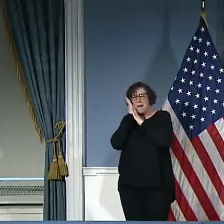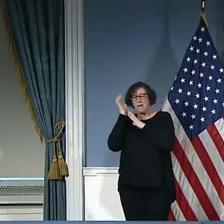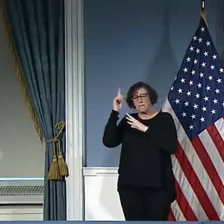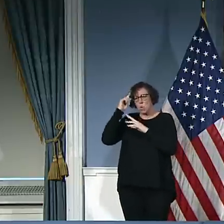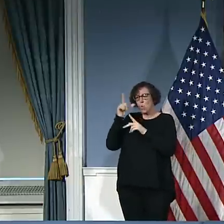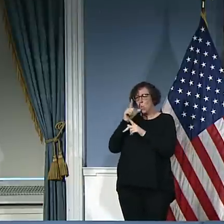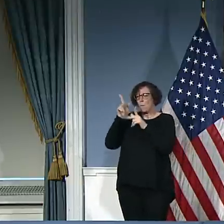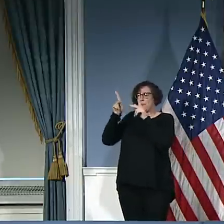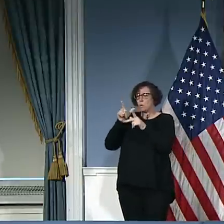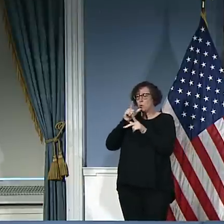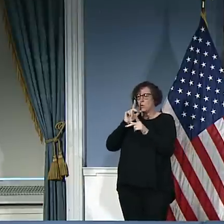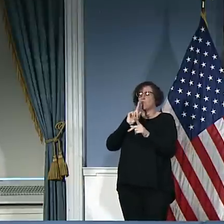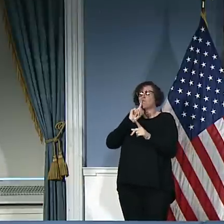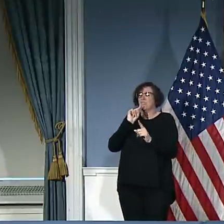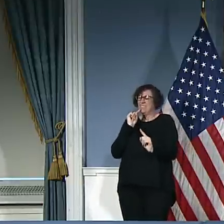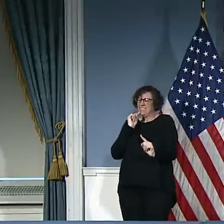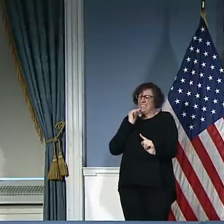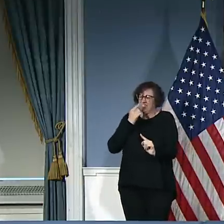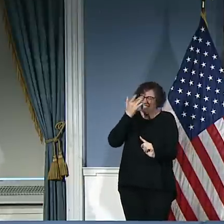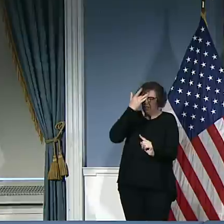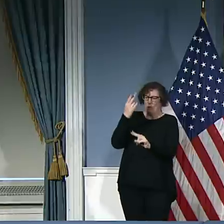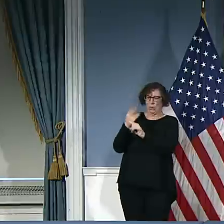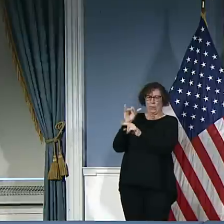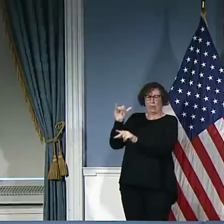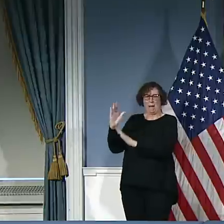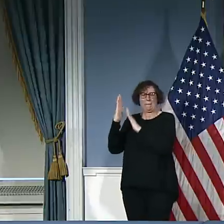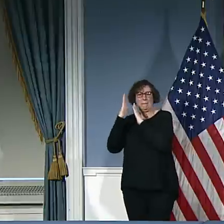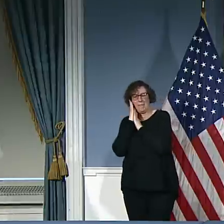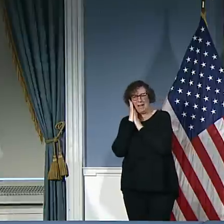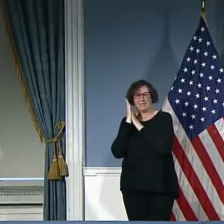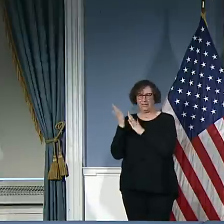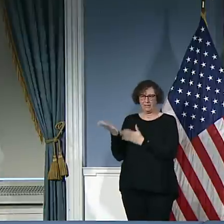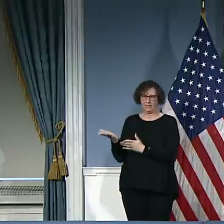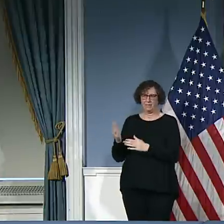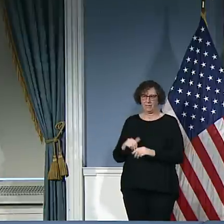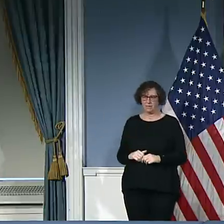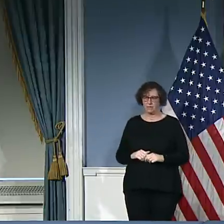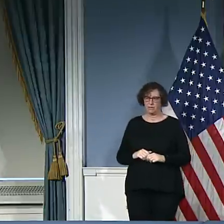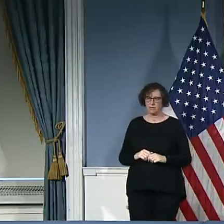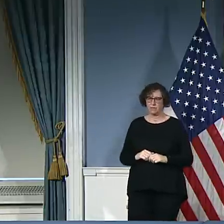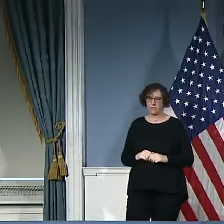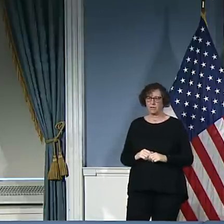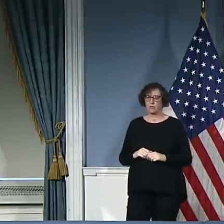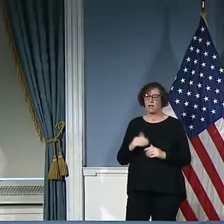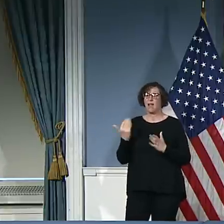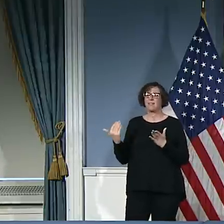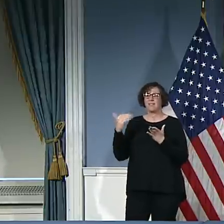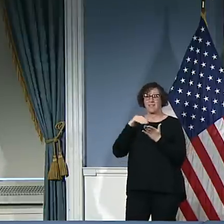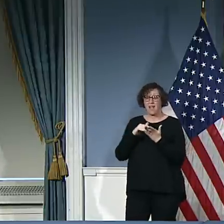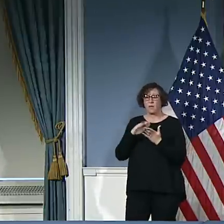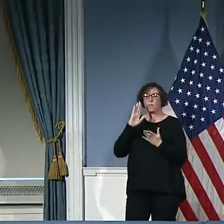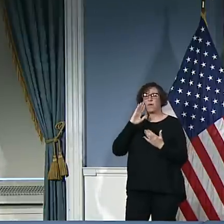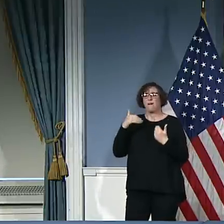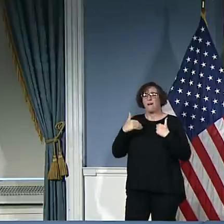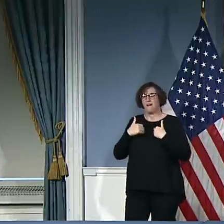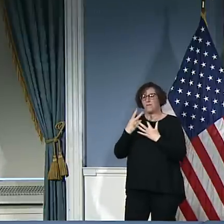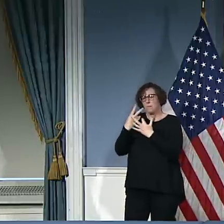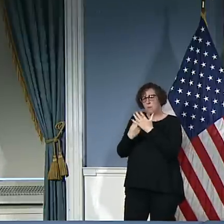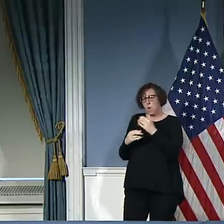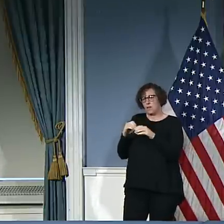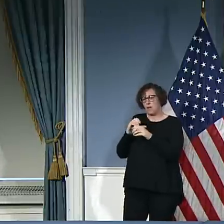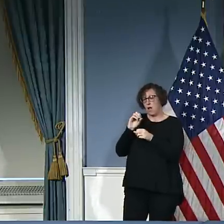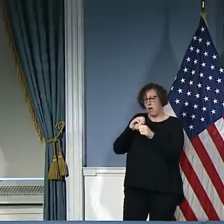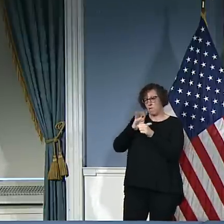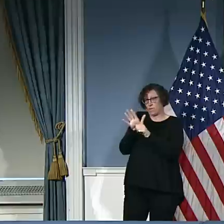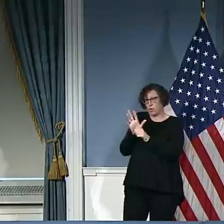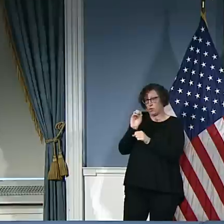are going to be developing COVID, but for everyone else who will still have a need for a strong health care delivery system. And we're looking at